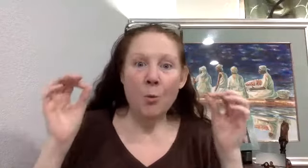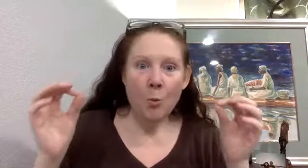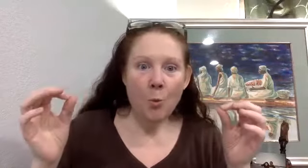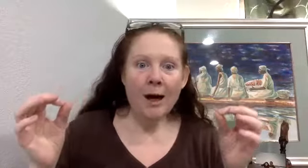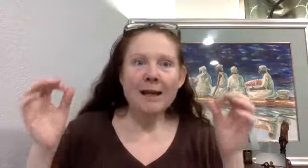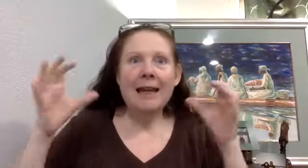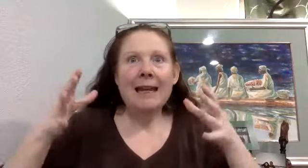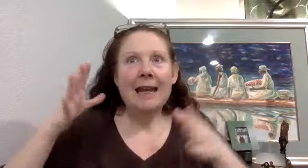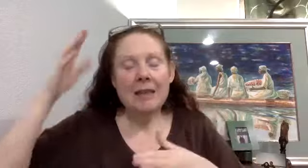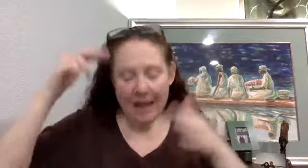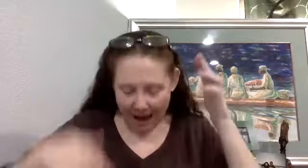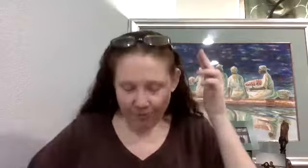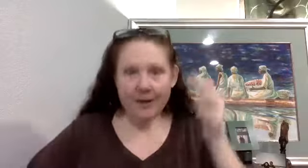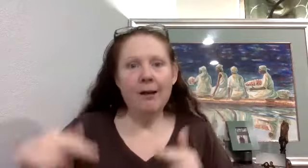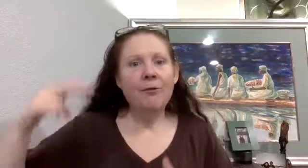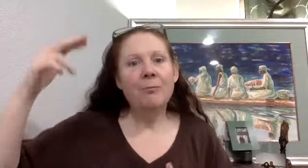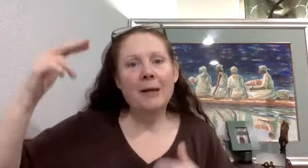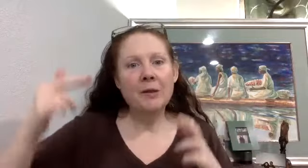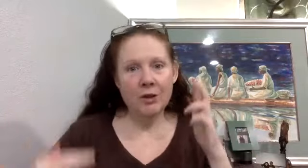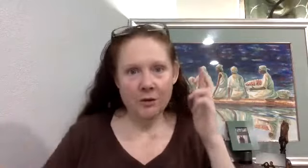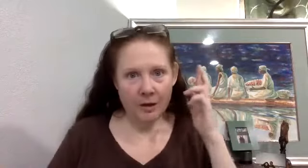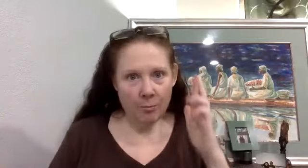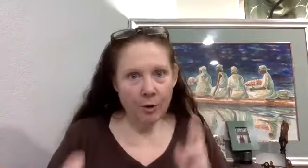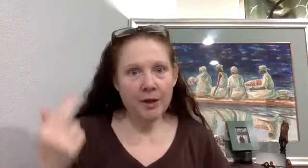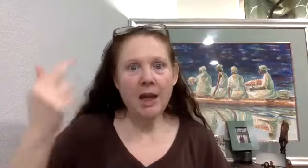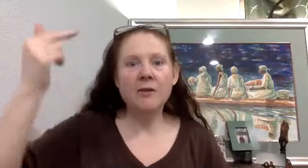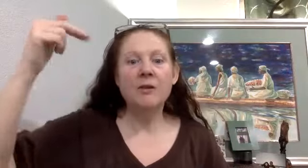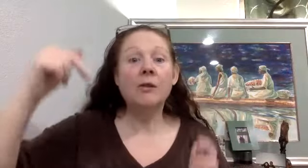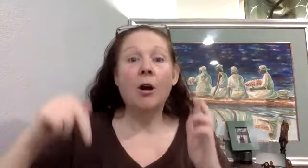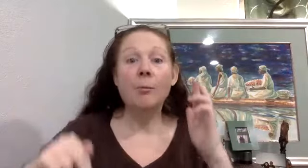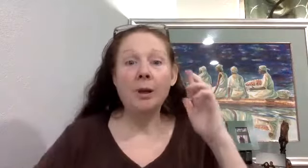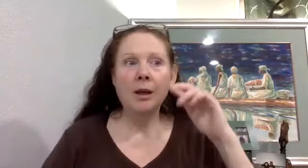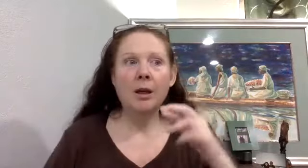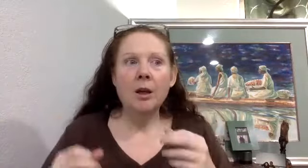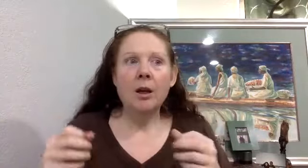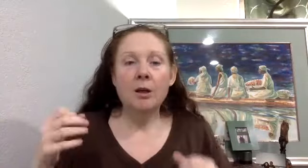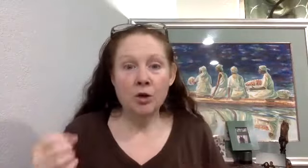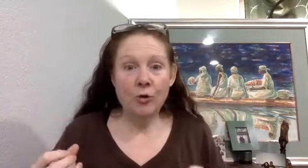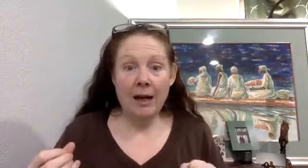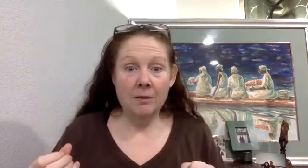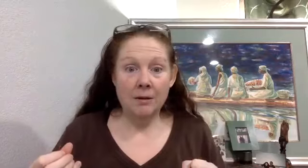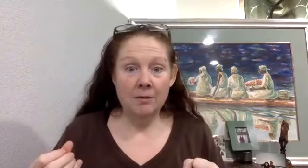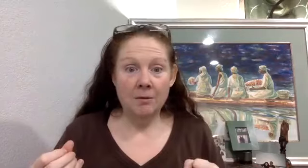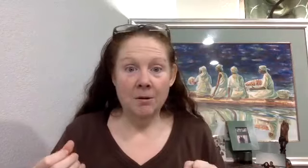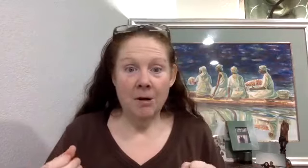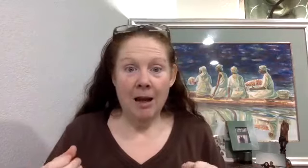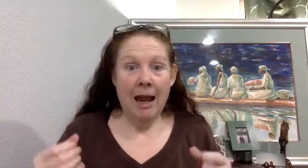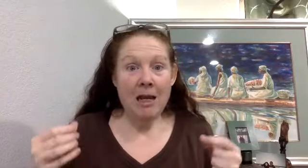What? The afferent, efferent messages in both cases are being constrained. In